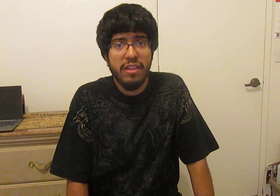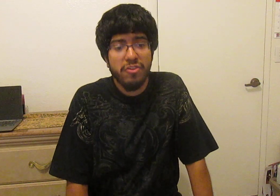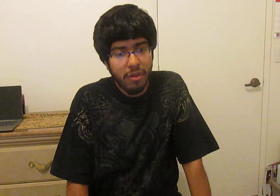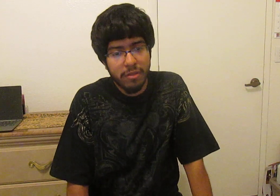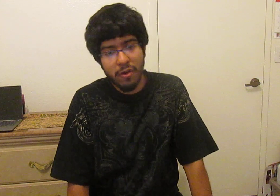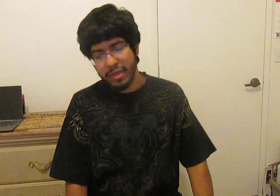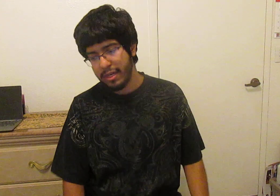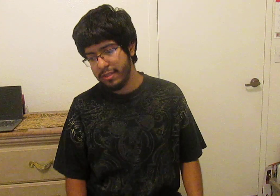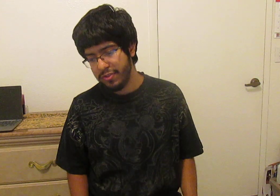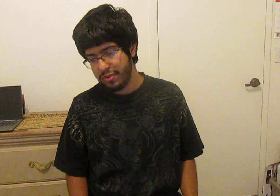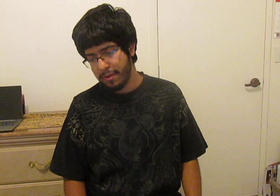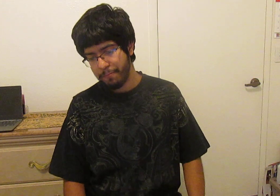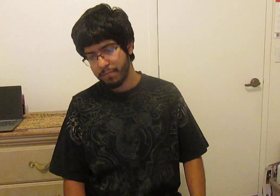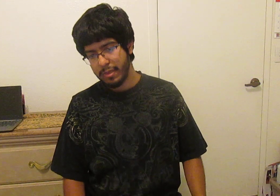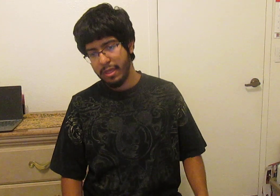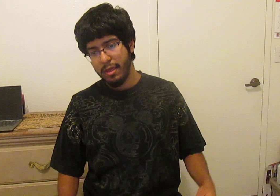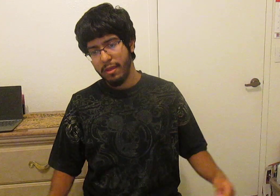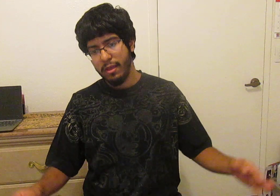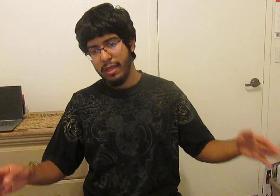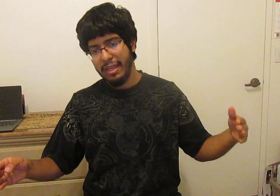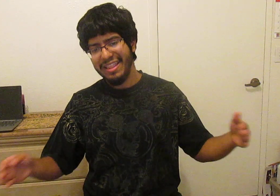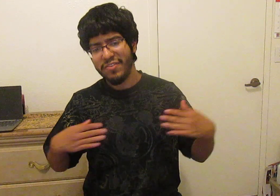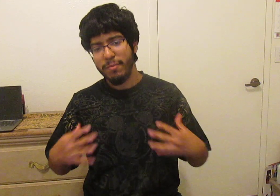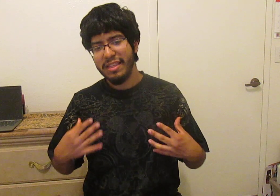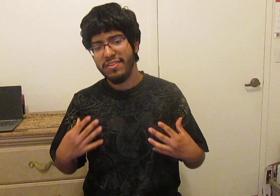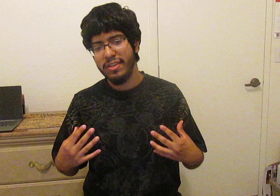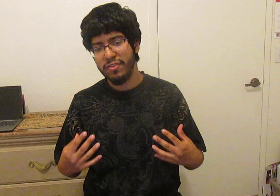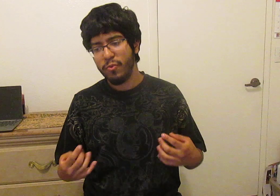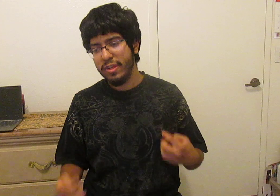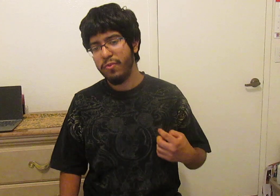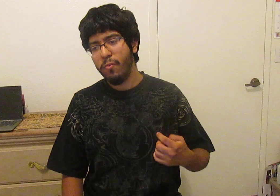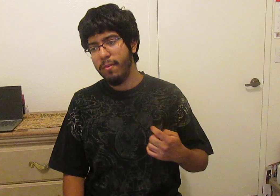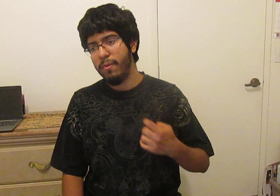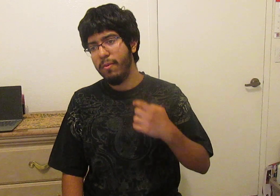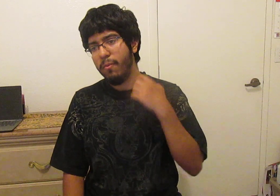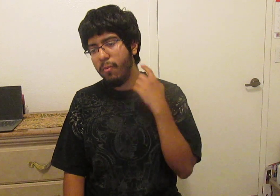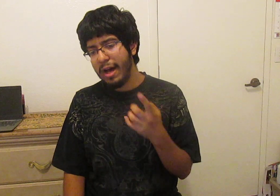that you all know because at least for me this season the reason why